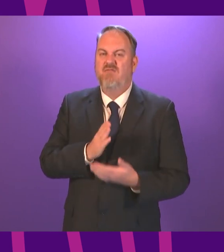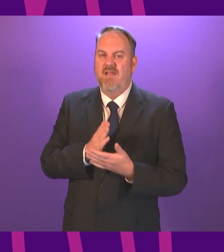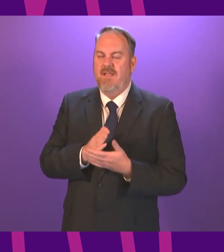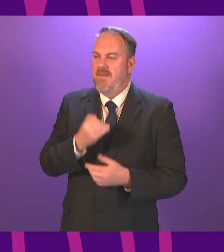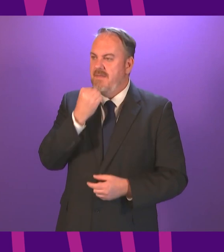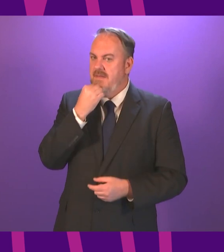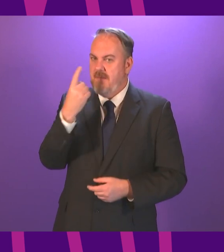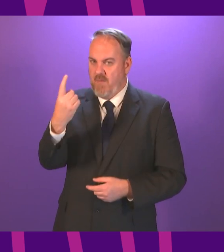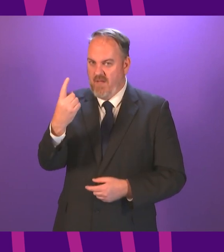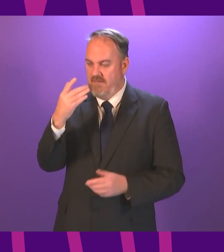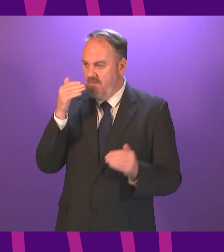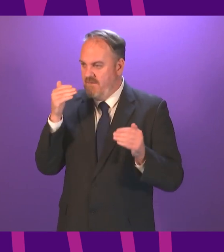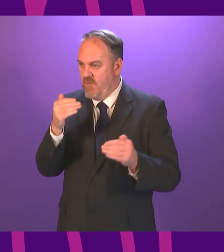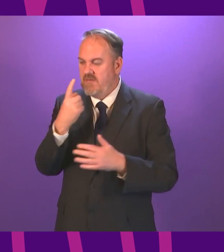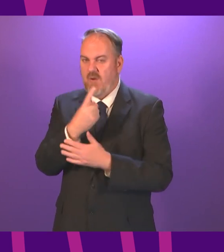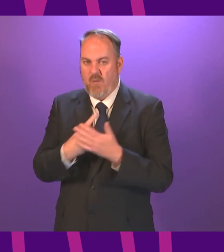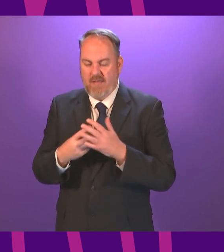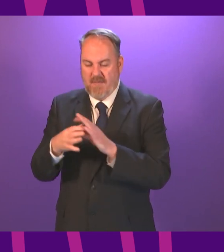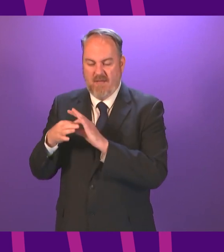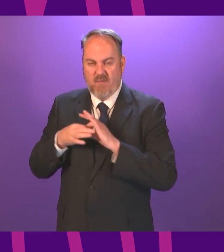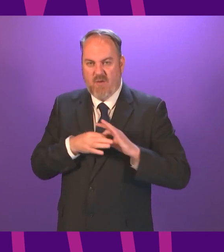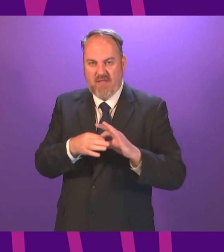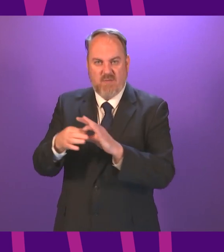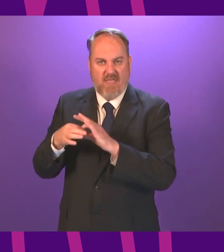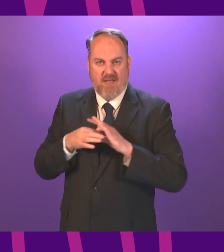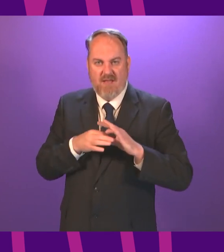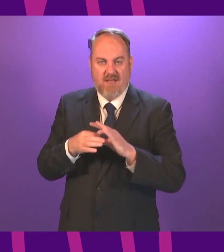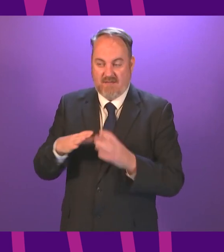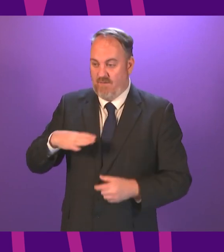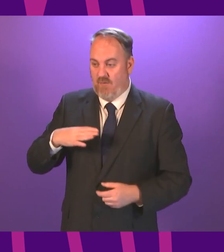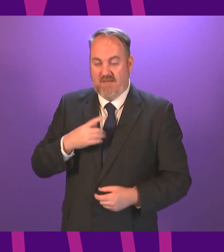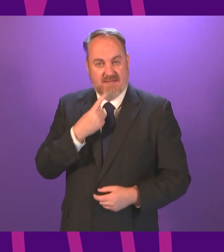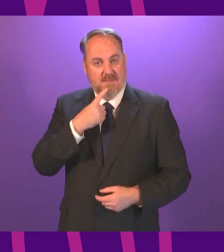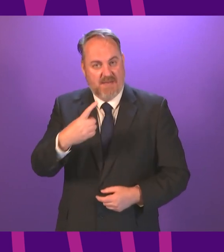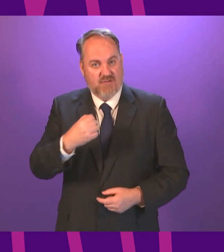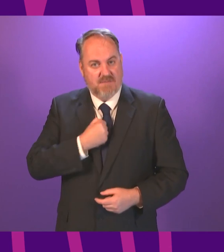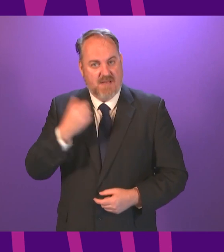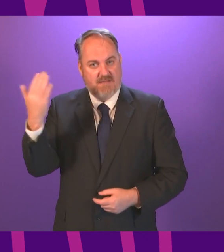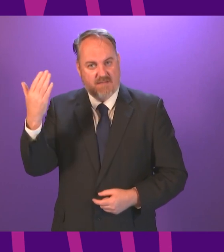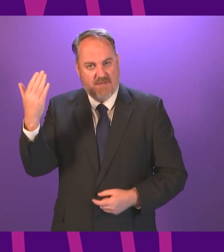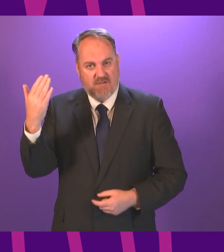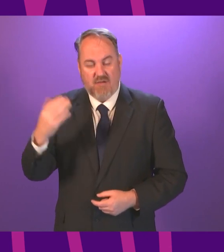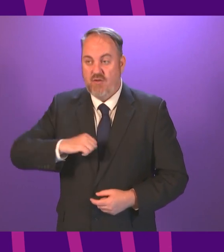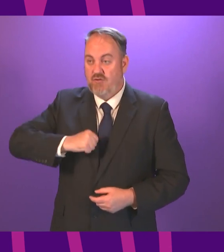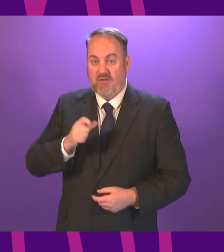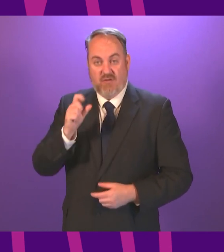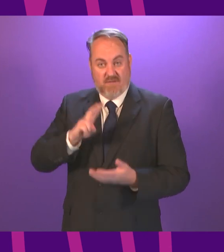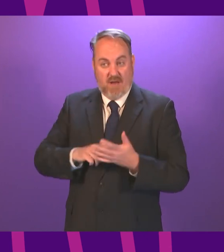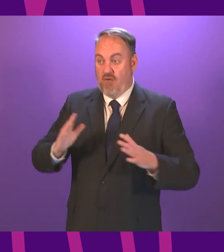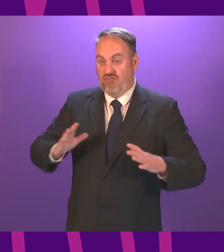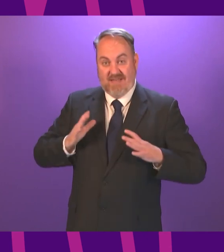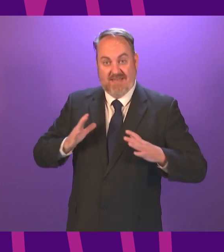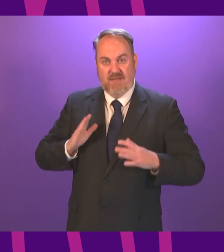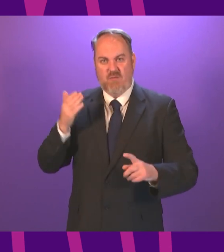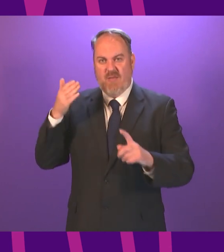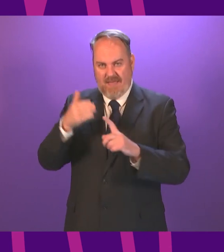will be served if we can cooperate in many of the areas that I have outlined this afternoon and the Scottish Conservatives are ready to put recovery